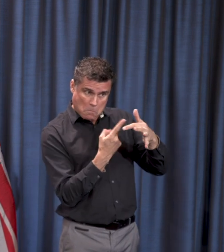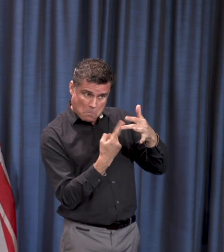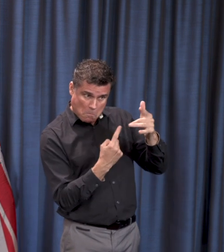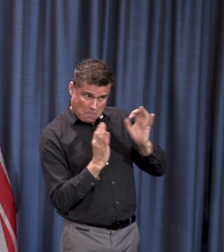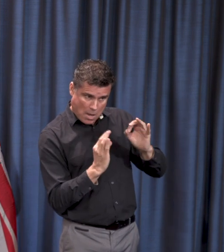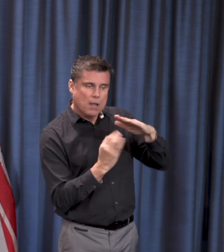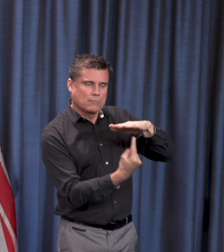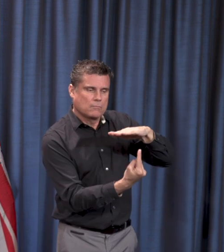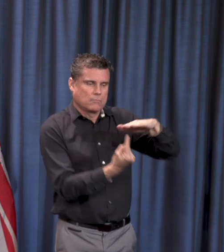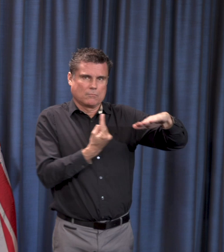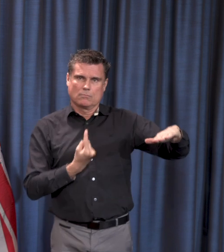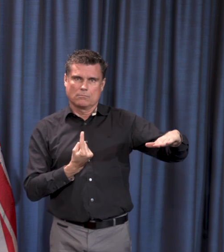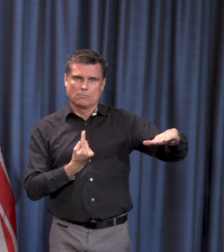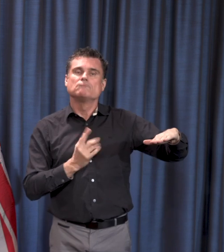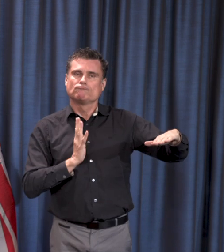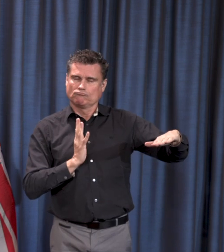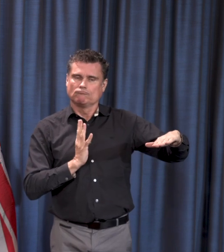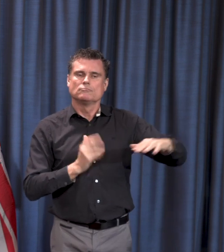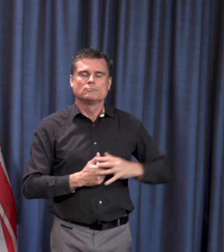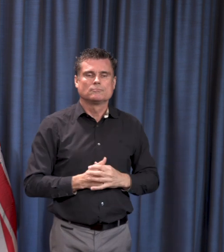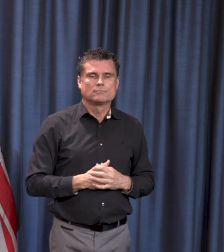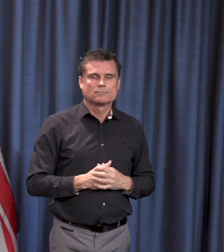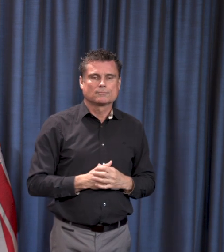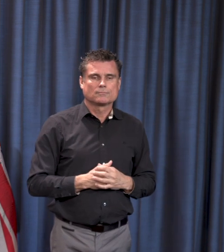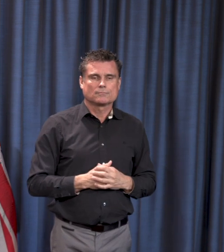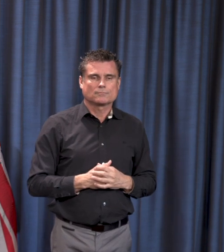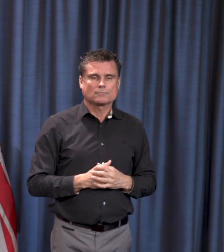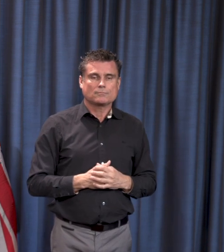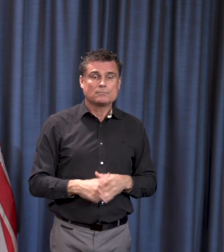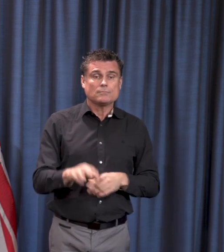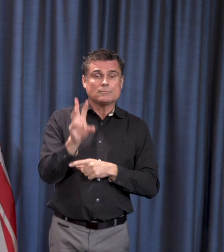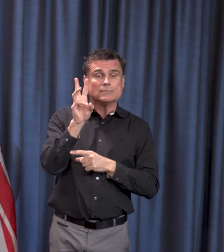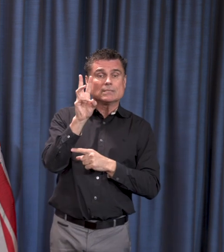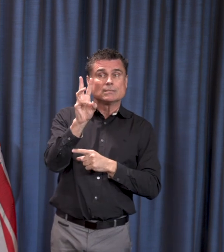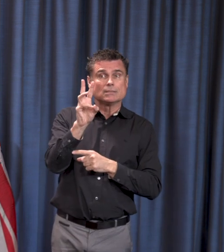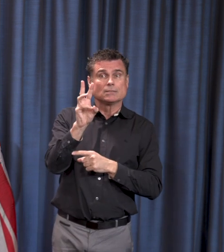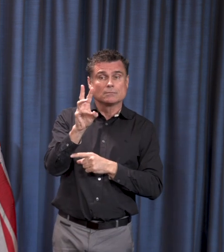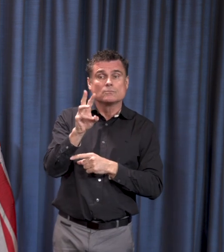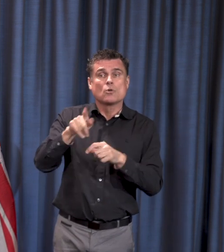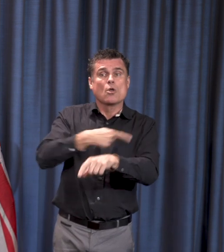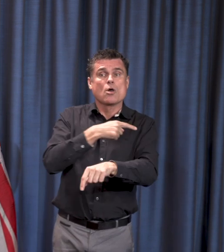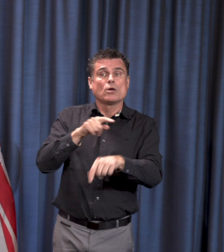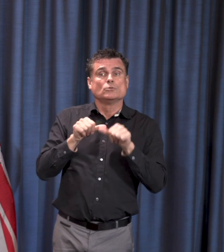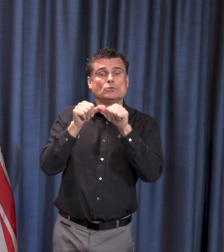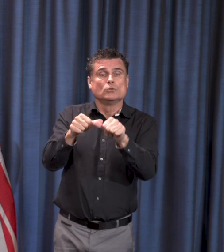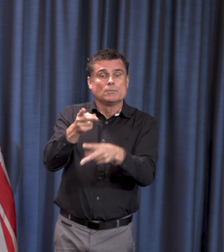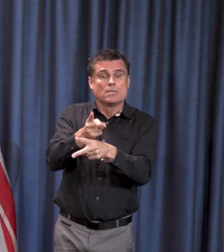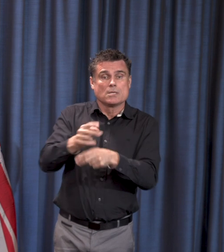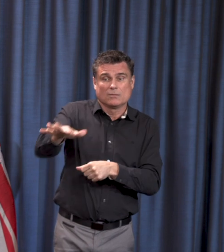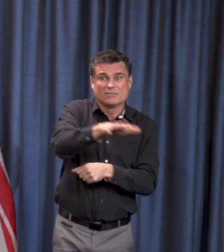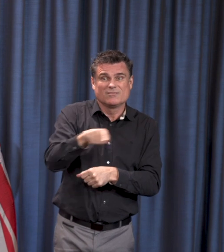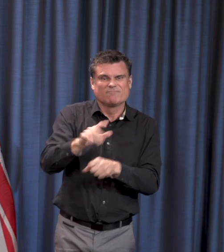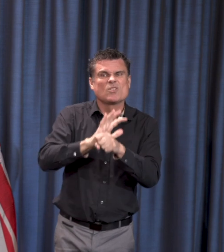addition, we have six now long-term care facilities that have been affected by COVID-19. The Lynn Valley Care